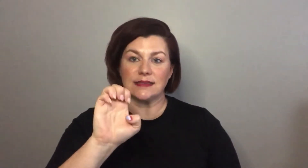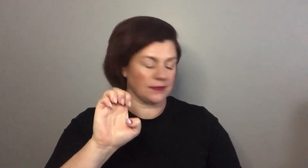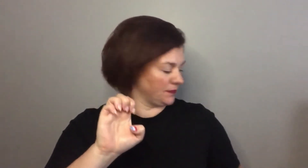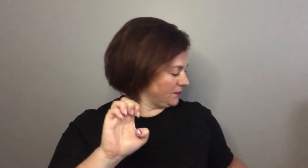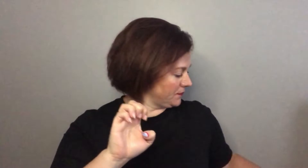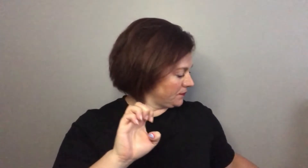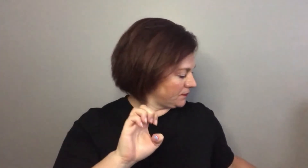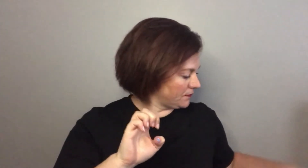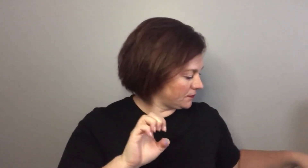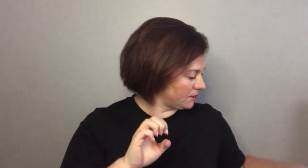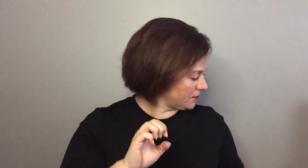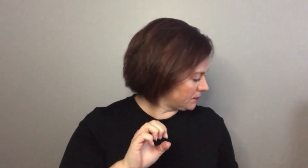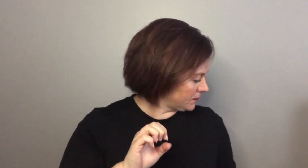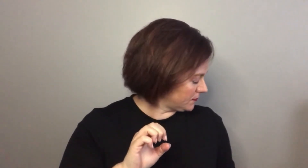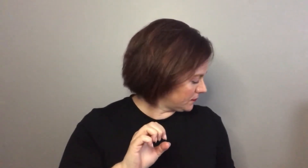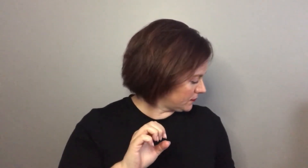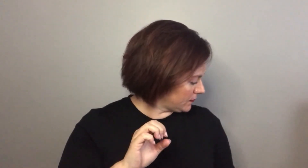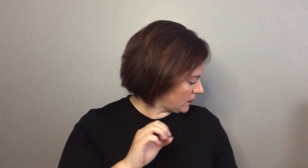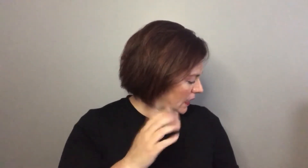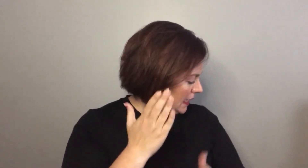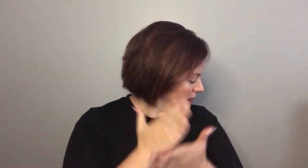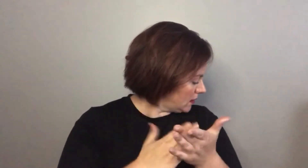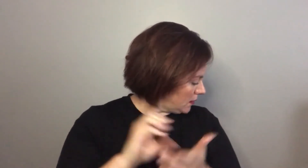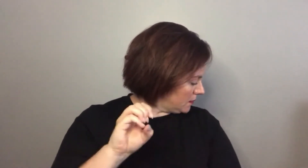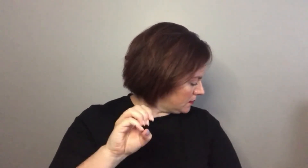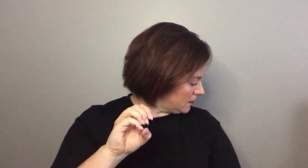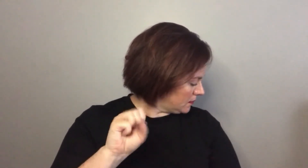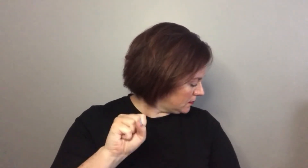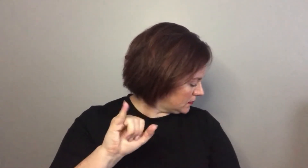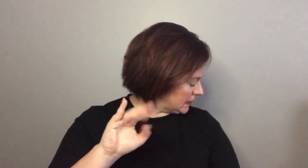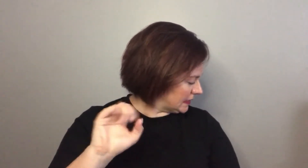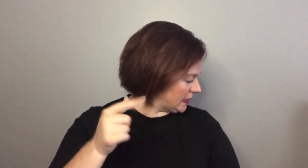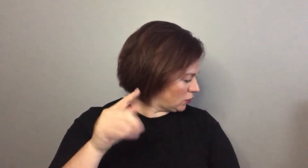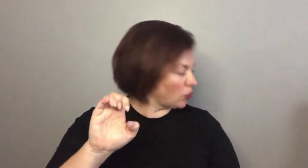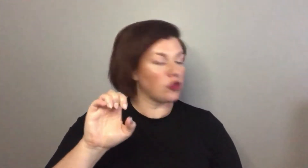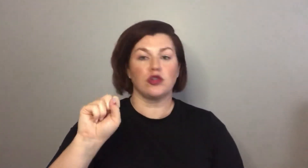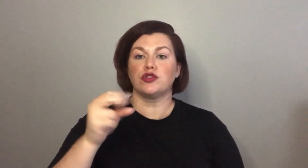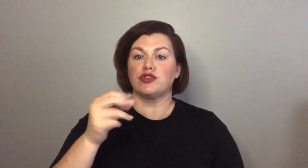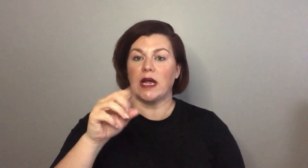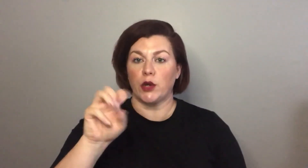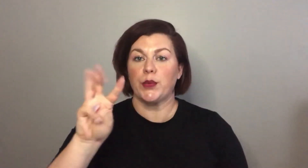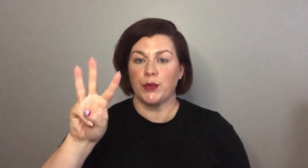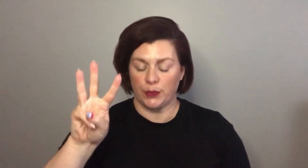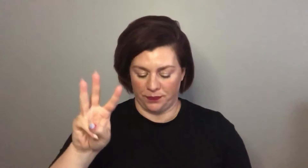stash I have some palettes and then I have some that are just the single shadows